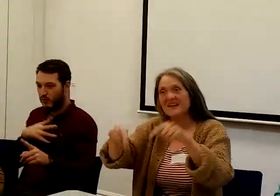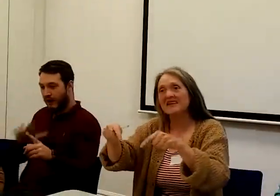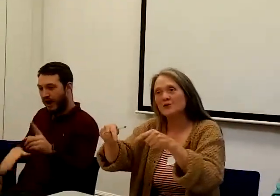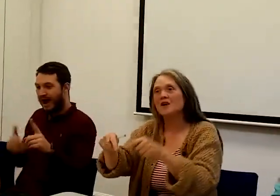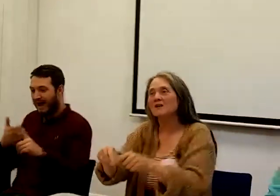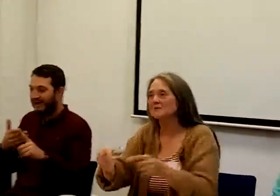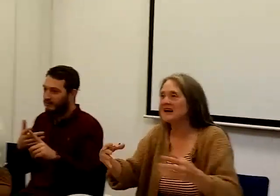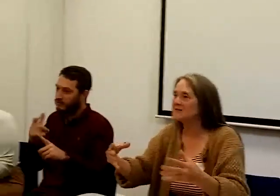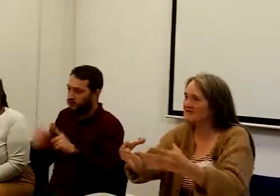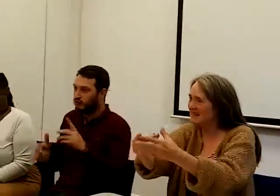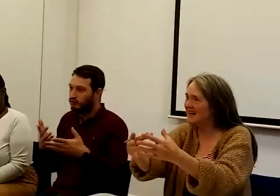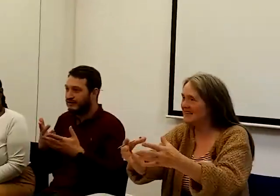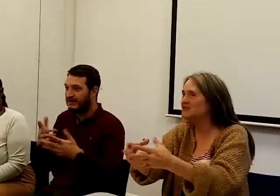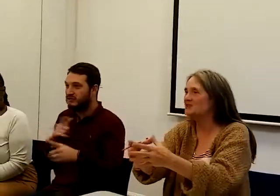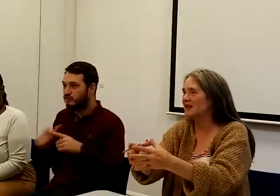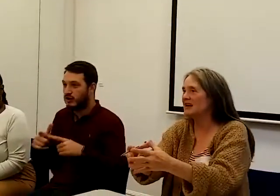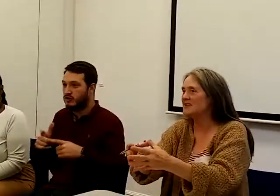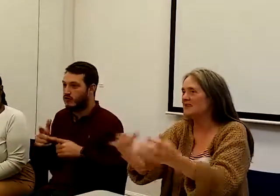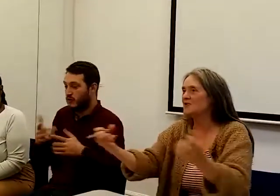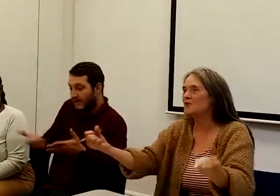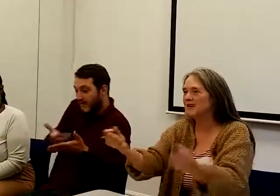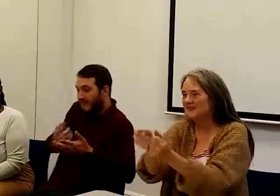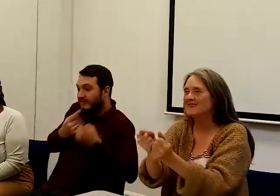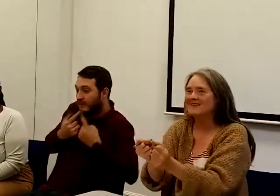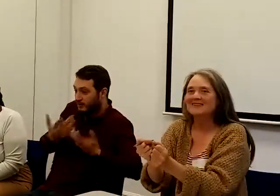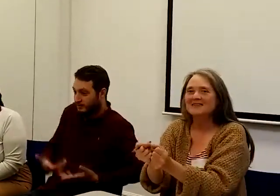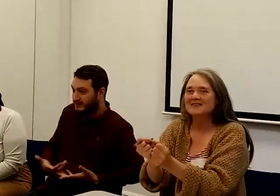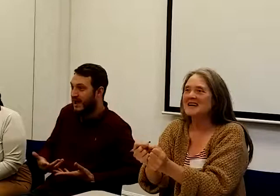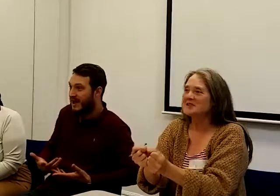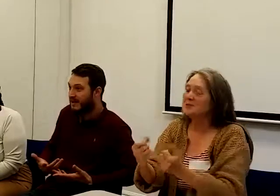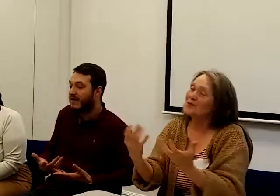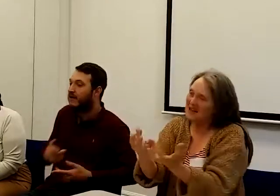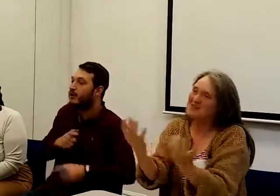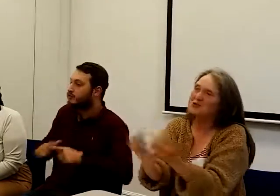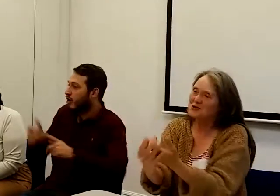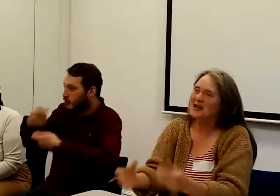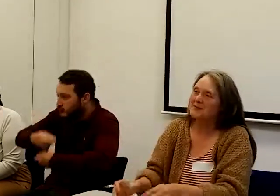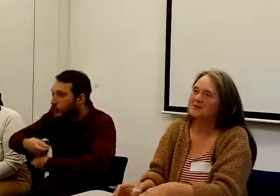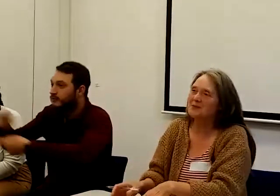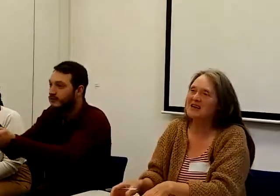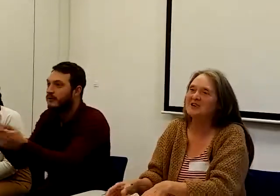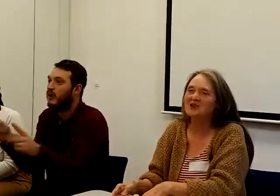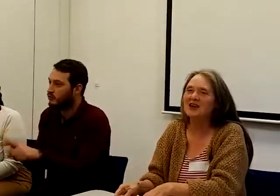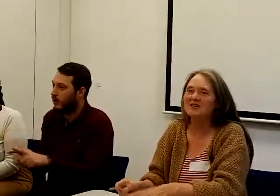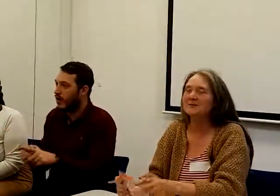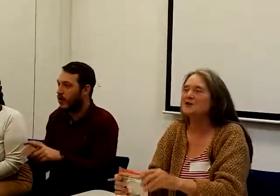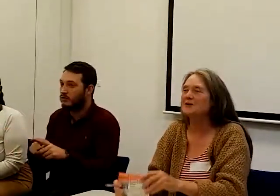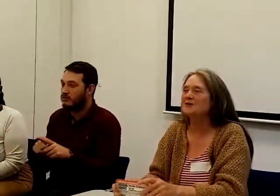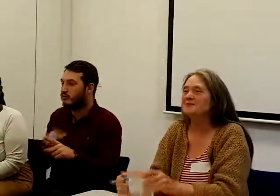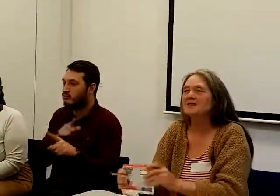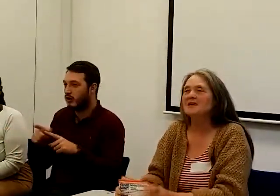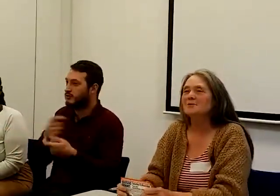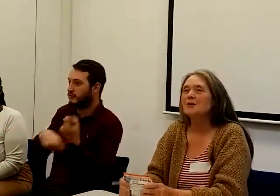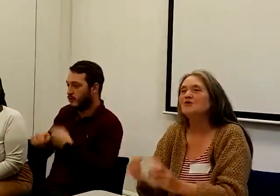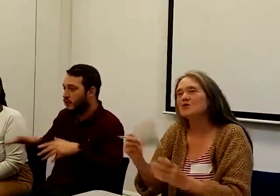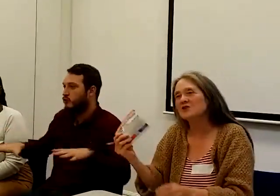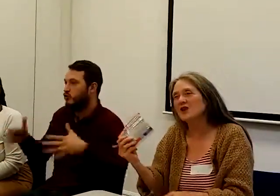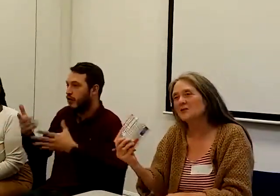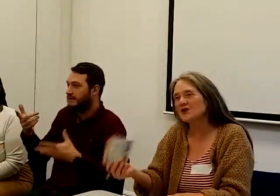feed what comes out of today into that so that we take some practical steps to be a united movement. Thank We've also got